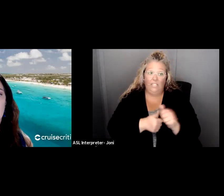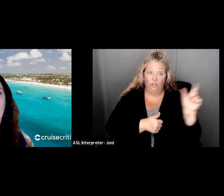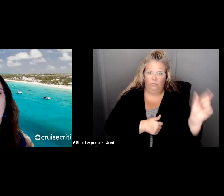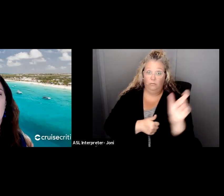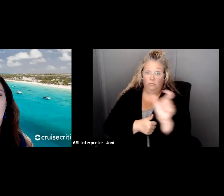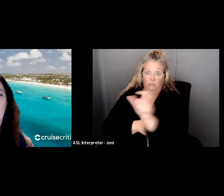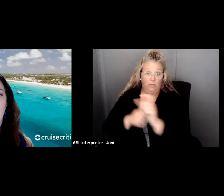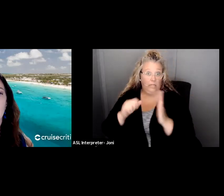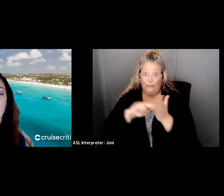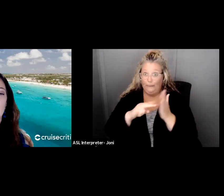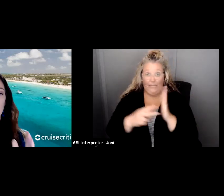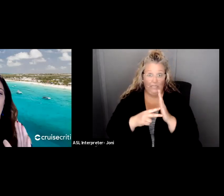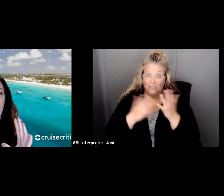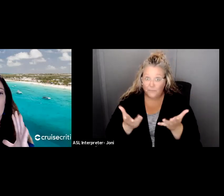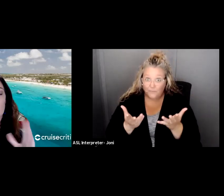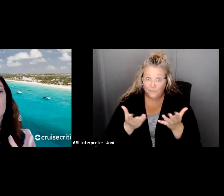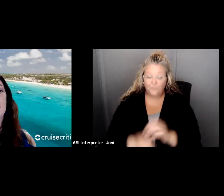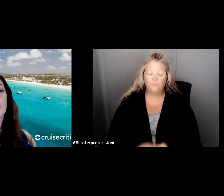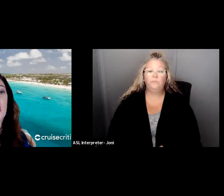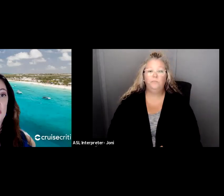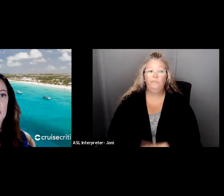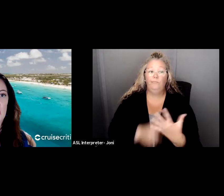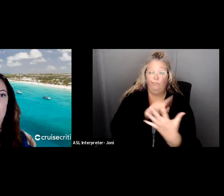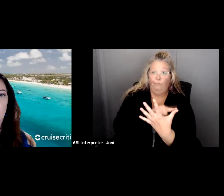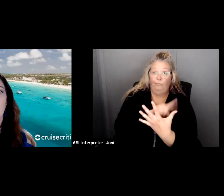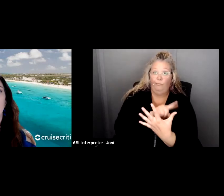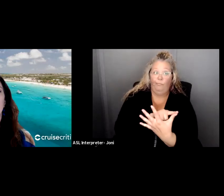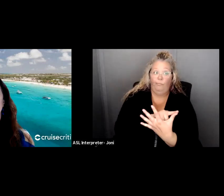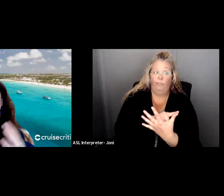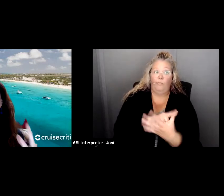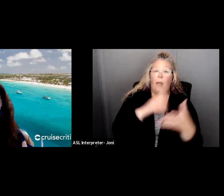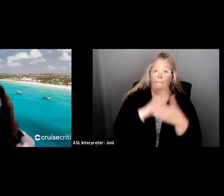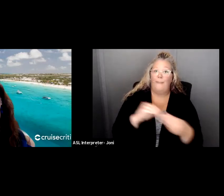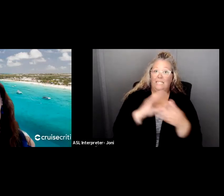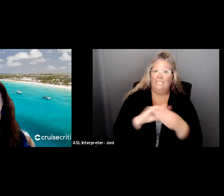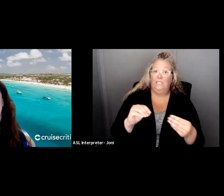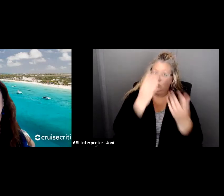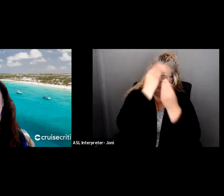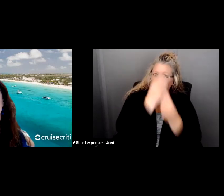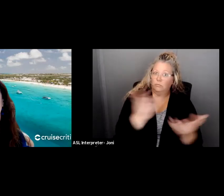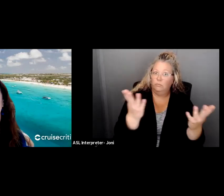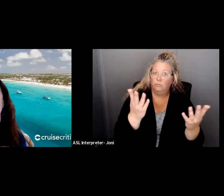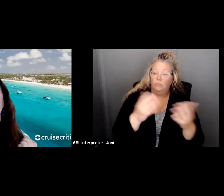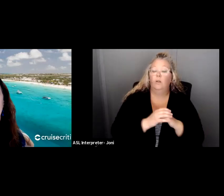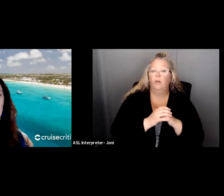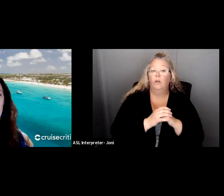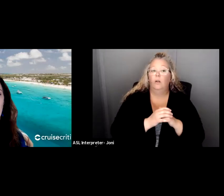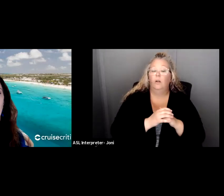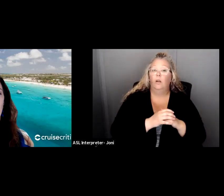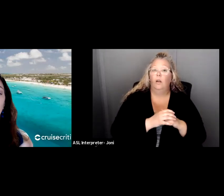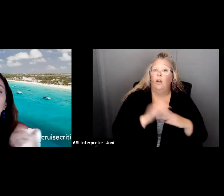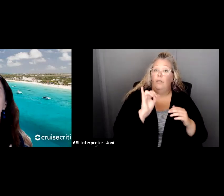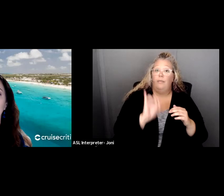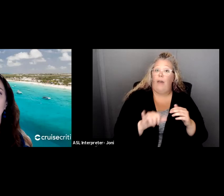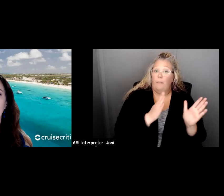noted on the next slide. So the first one is messaging. The strategic planning process starts with messaging.